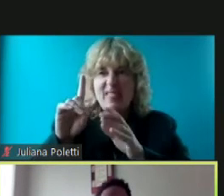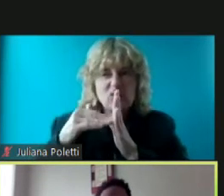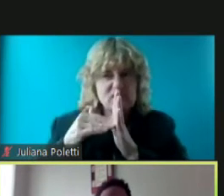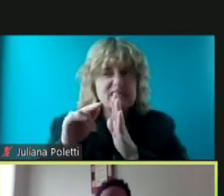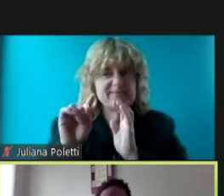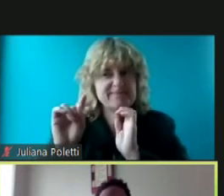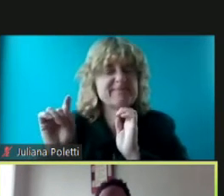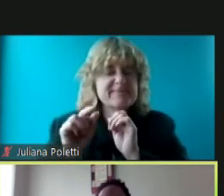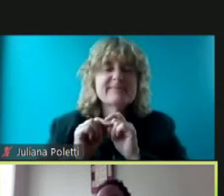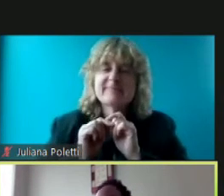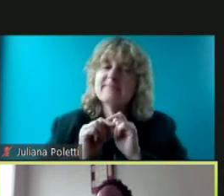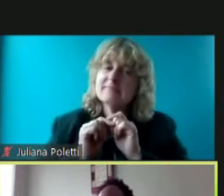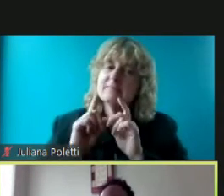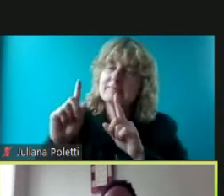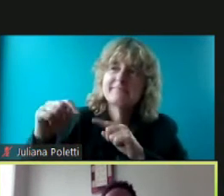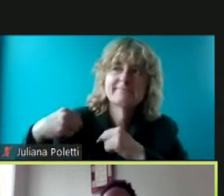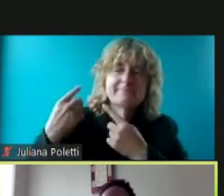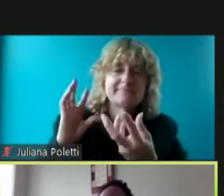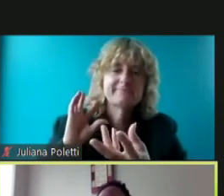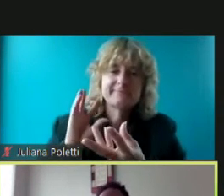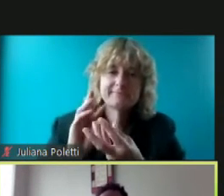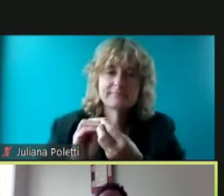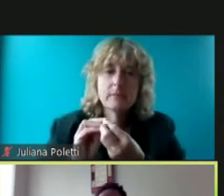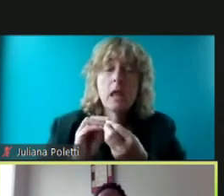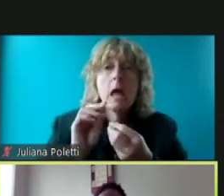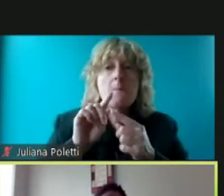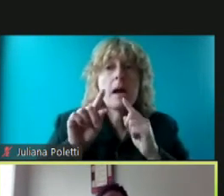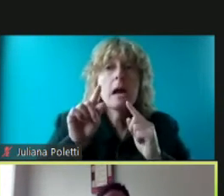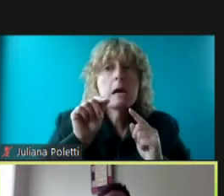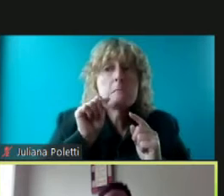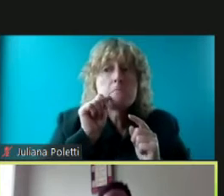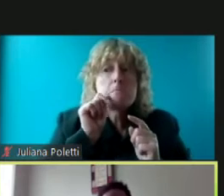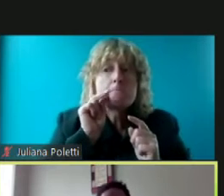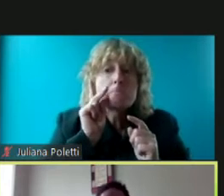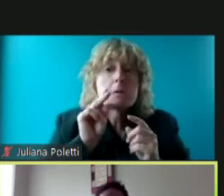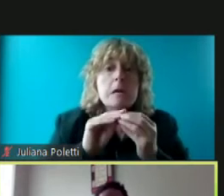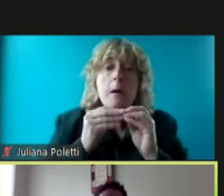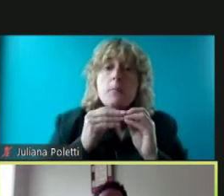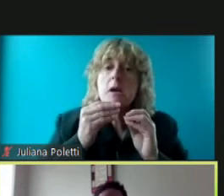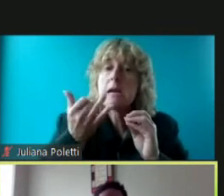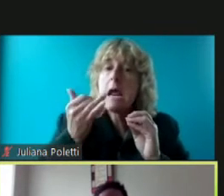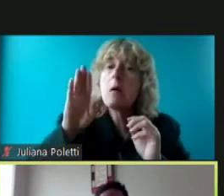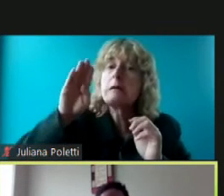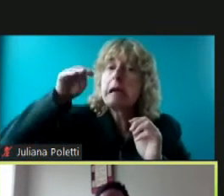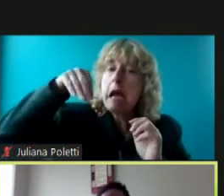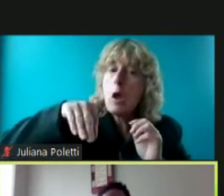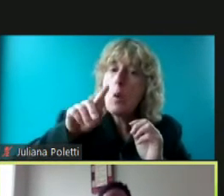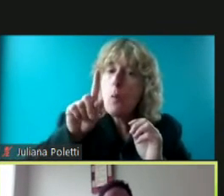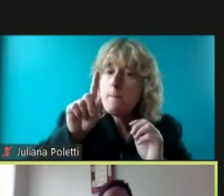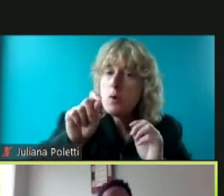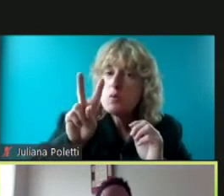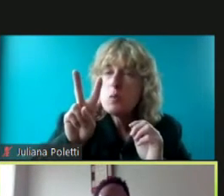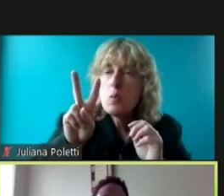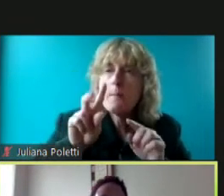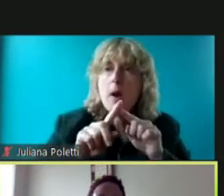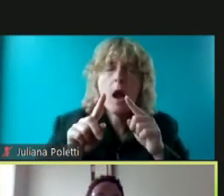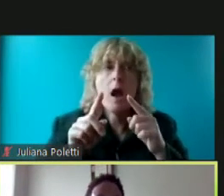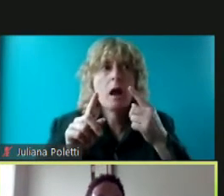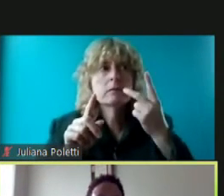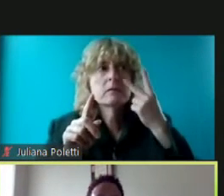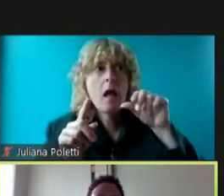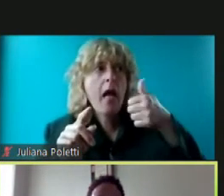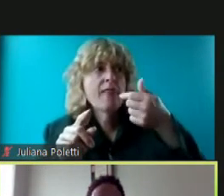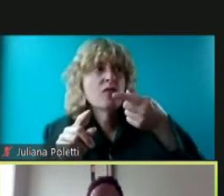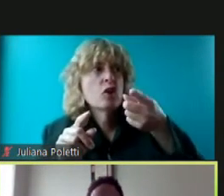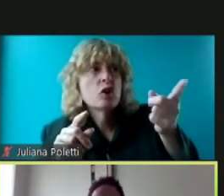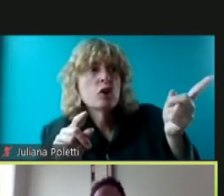were um down at 1.2 percent but it looks like our numbers are climbing a little bit in michigan so right now as